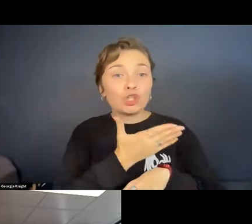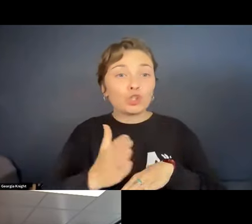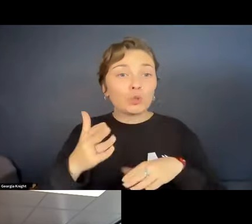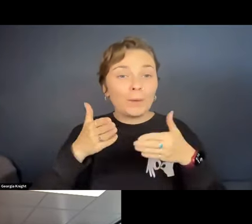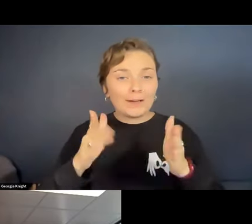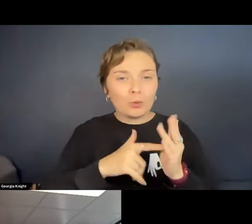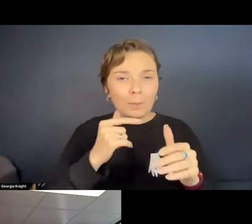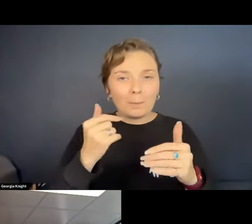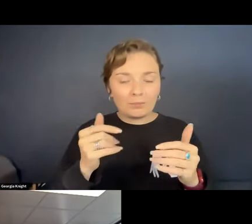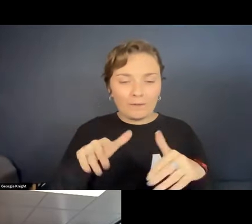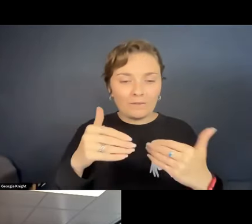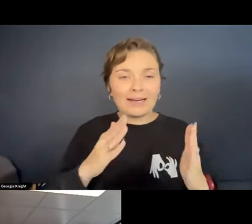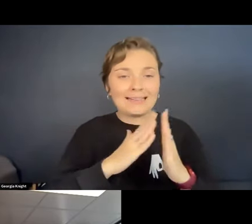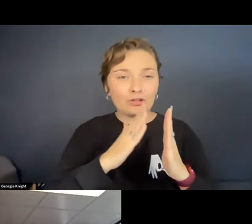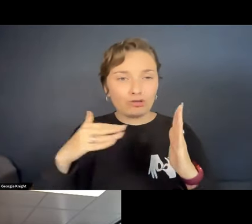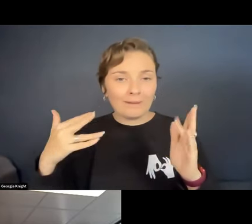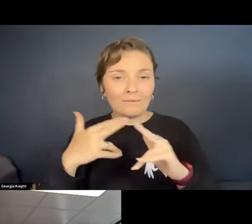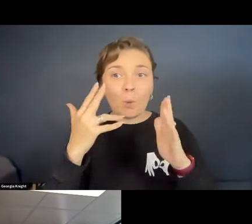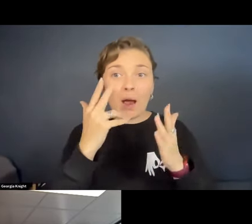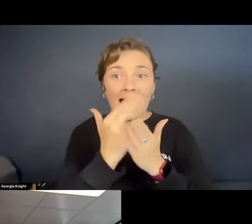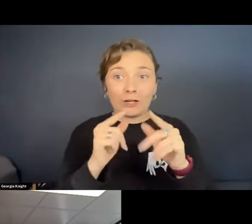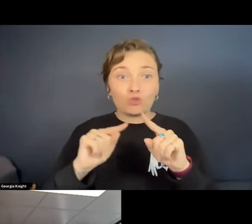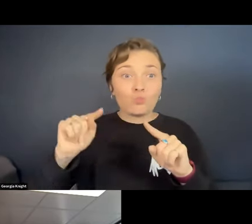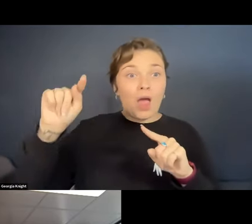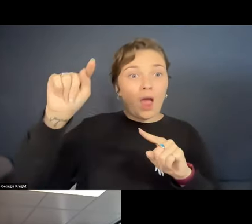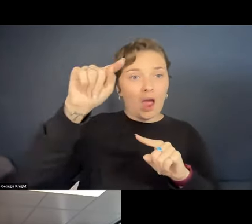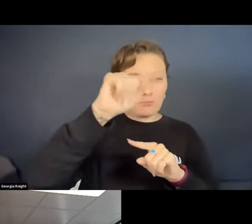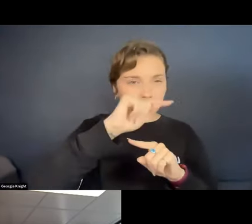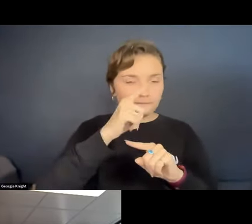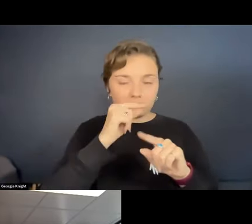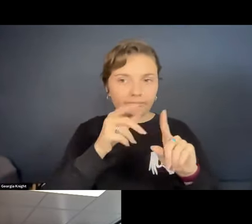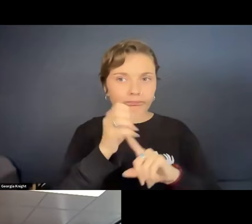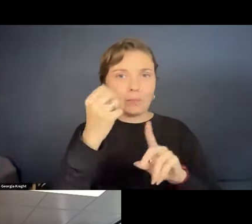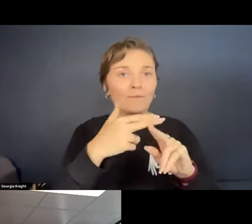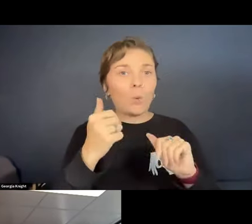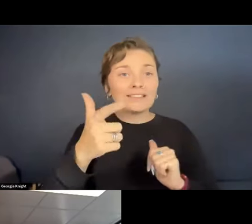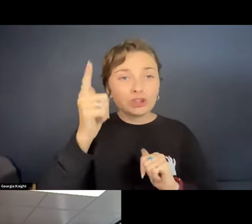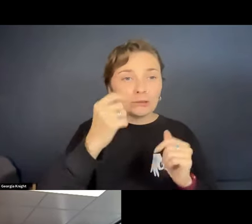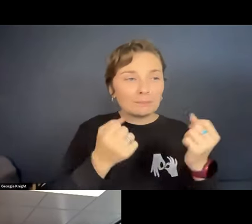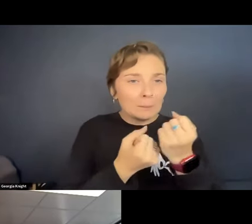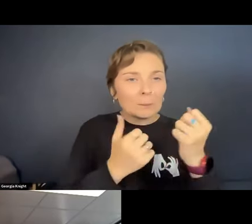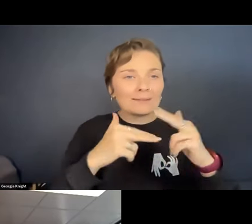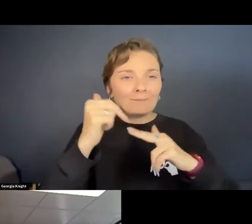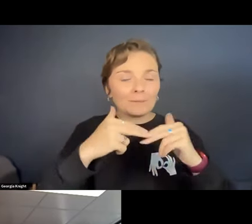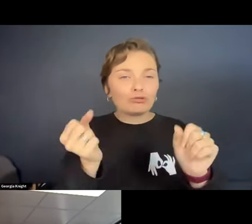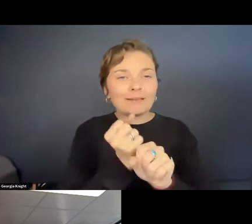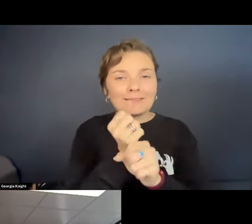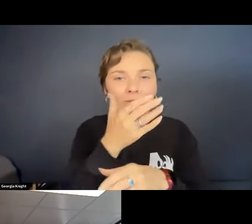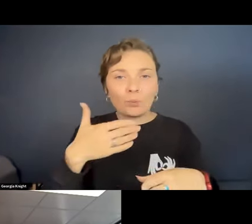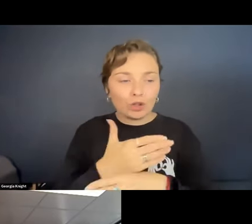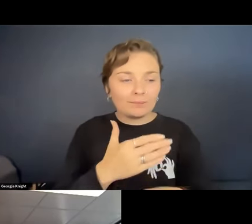the industry with a new model for arts touring that has long-term outcomes for teachers to be supported developing creative work.